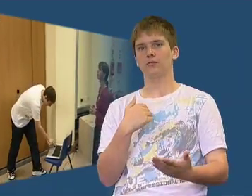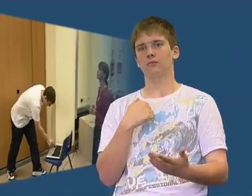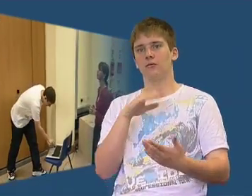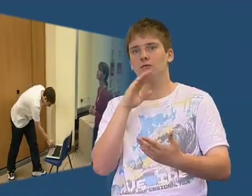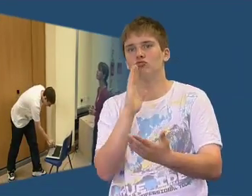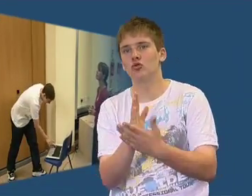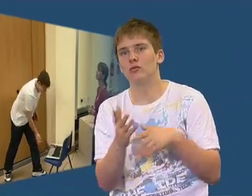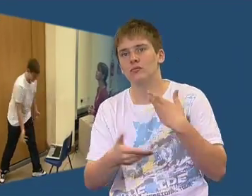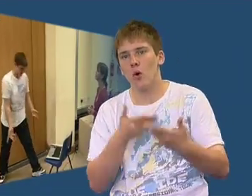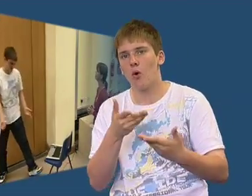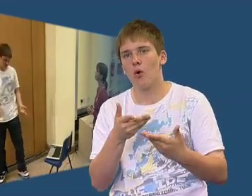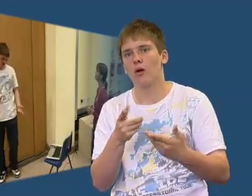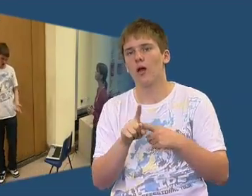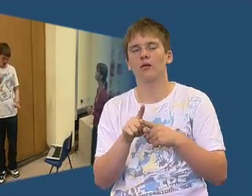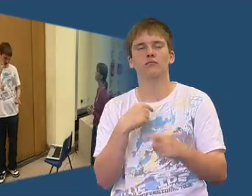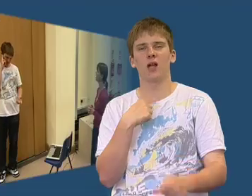asked them a question and I would explain that it was true.